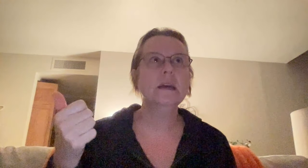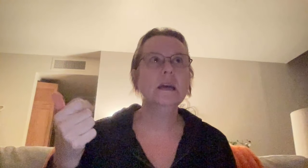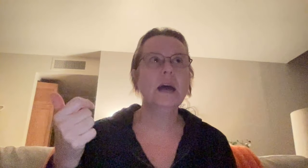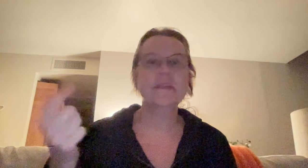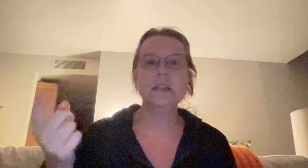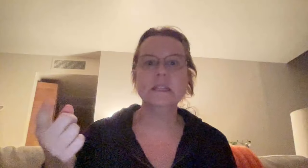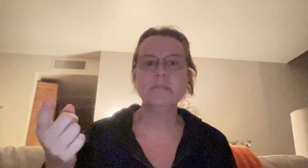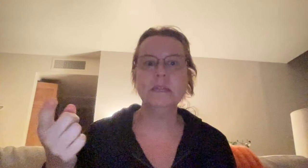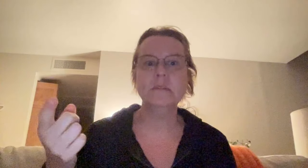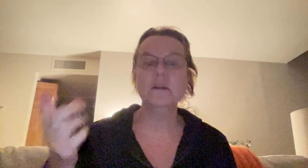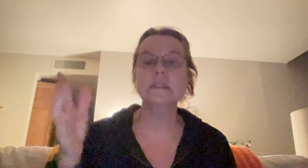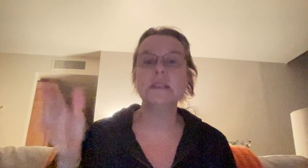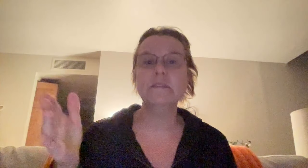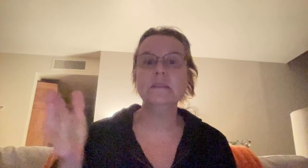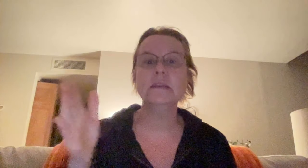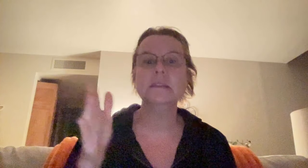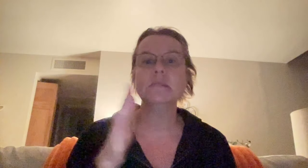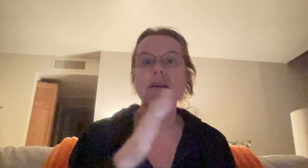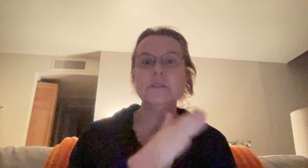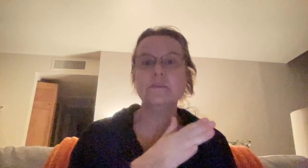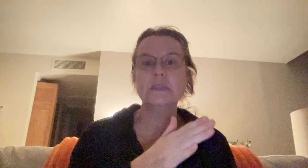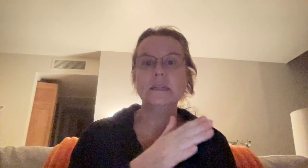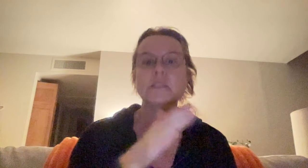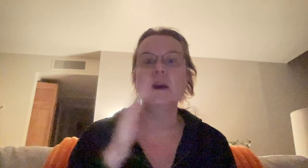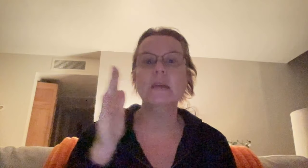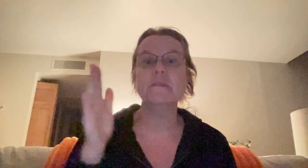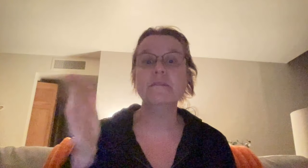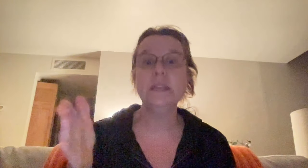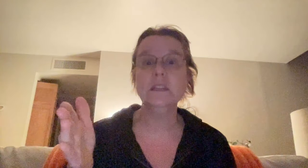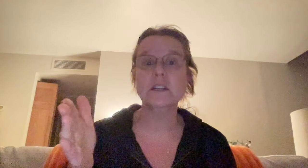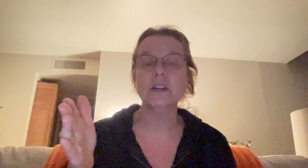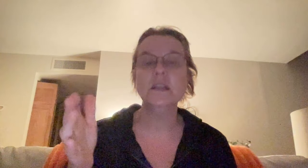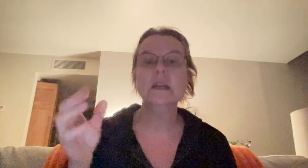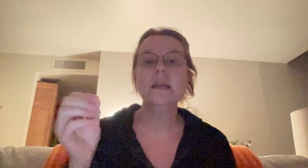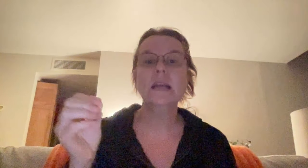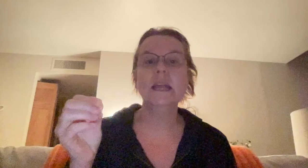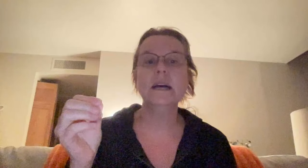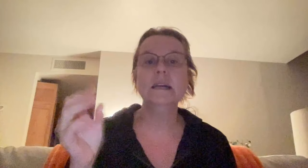I think it's, well, it's definitely because of the Myers-Briggs. So I'm a feeler and